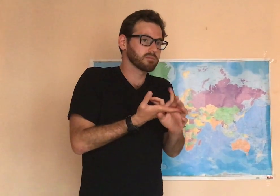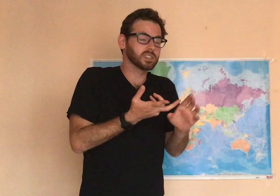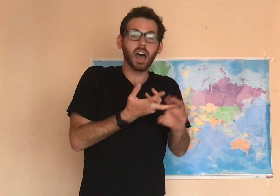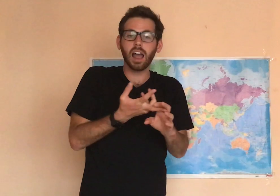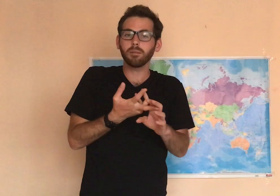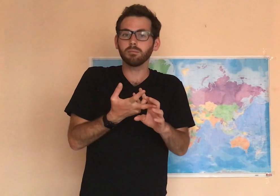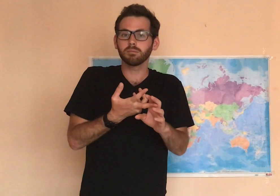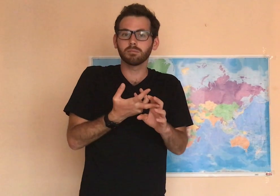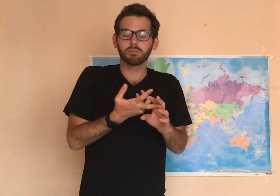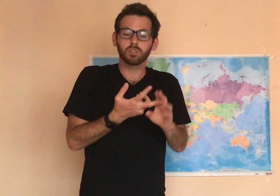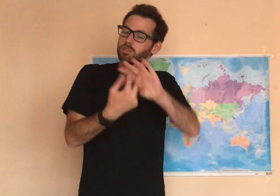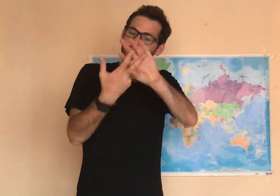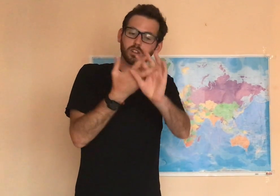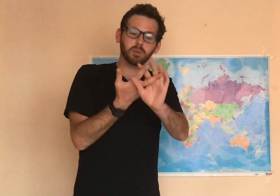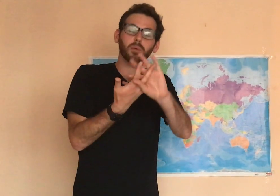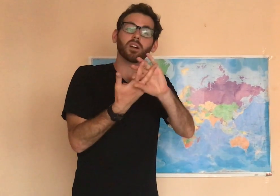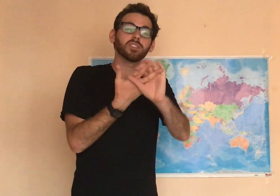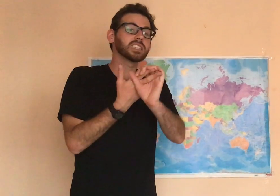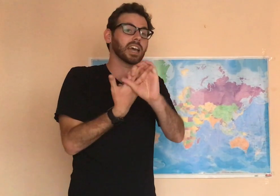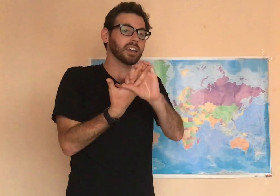Time. Those are going to be part of the setting.